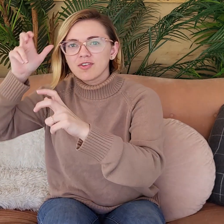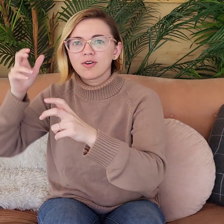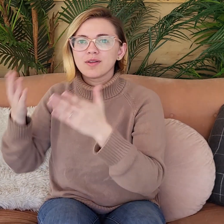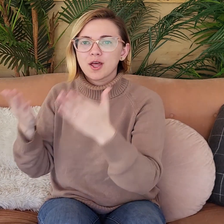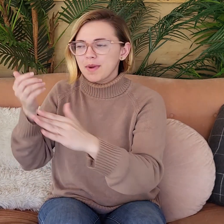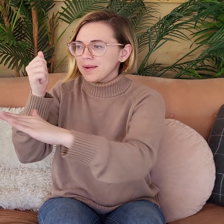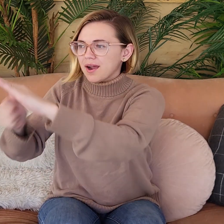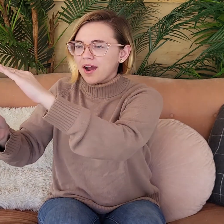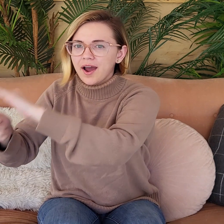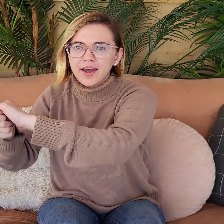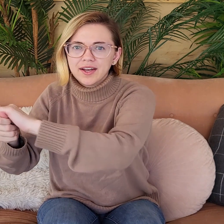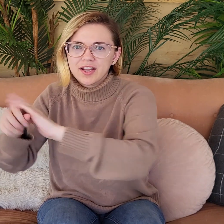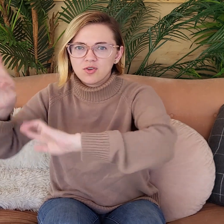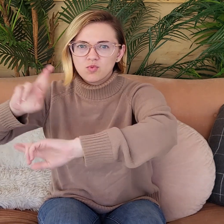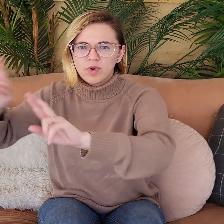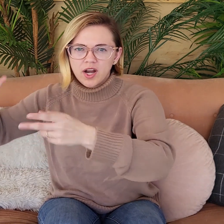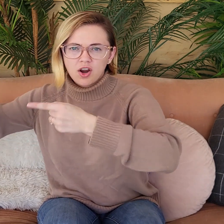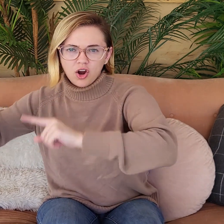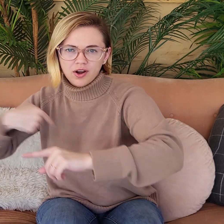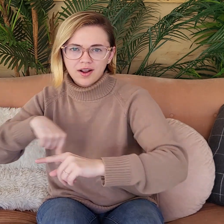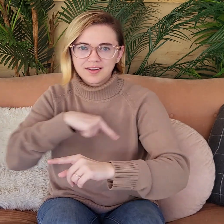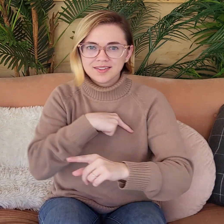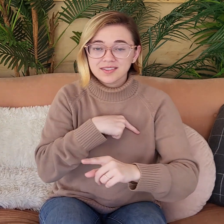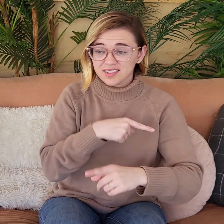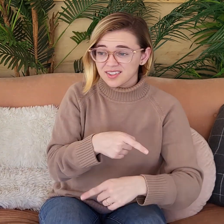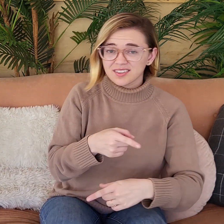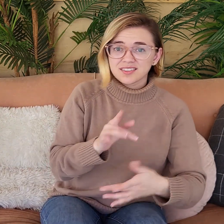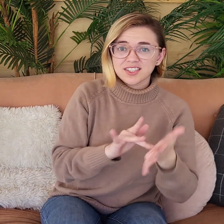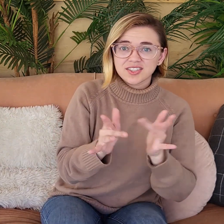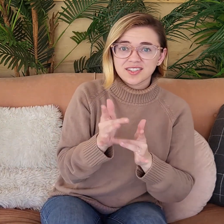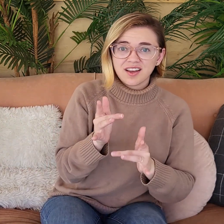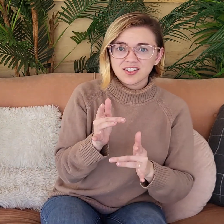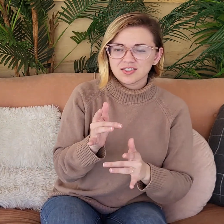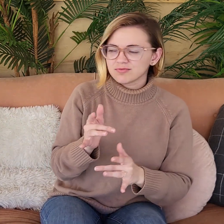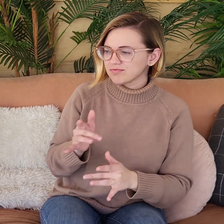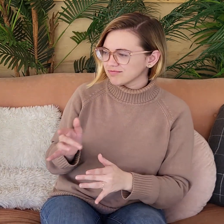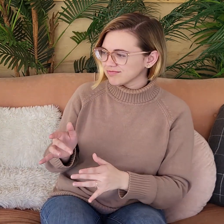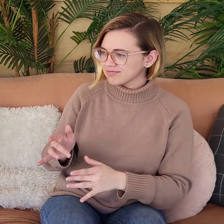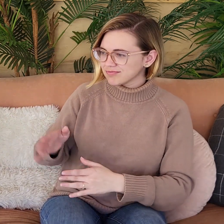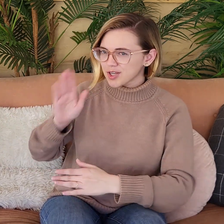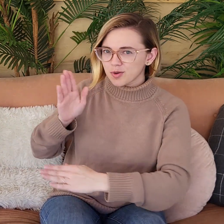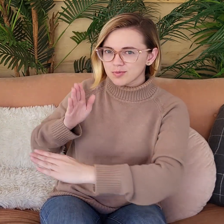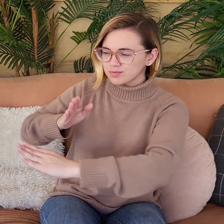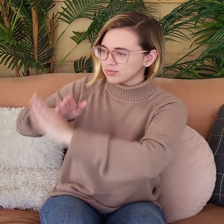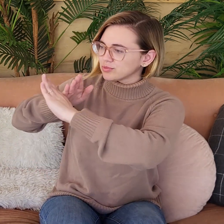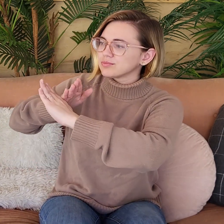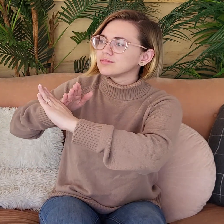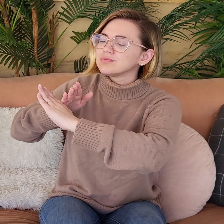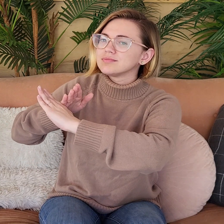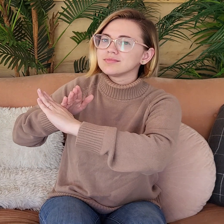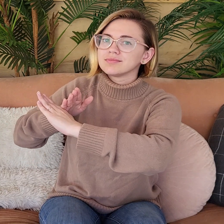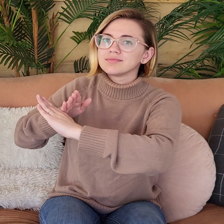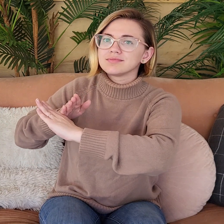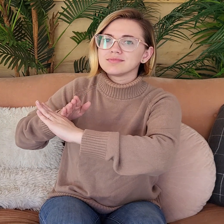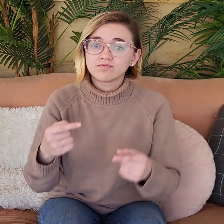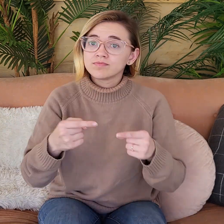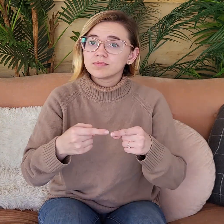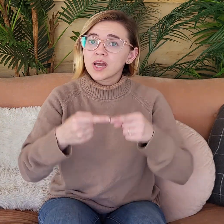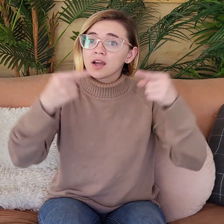that darkness, that evil that might be hiding ready to hurt us. Jesus, he will protect